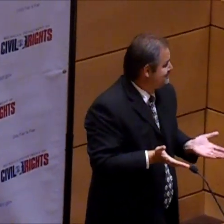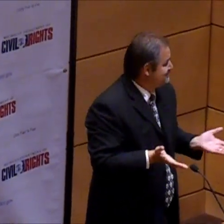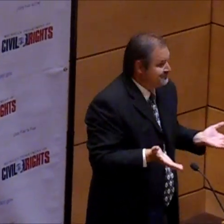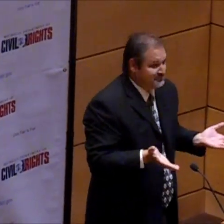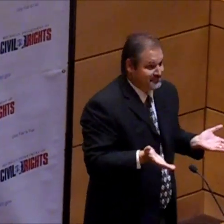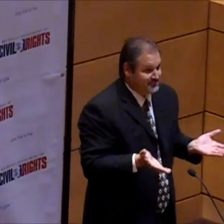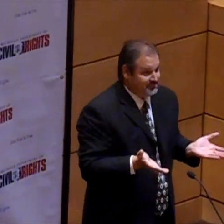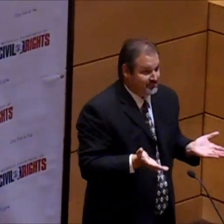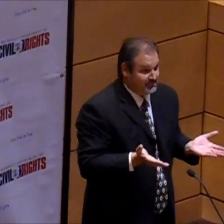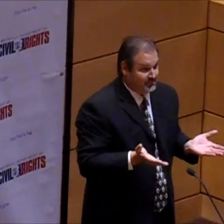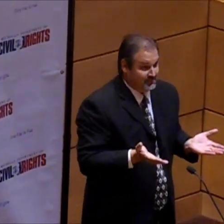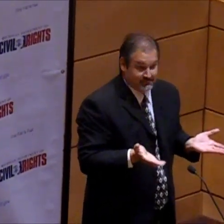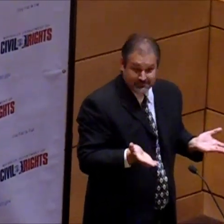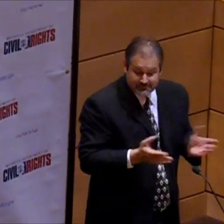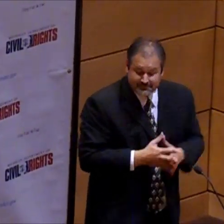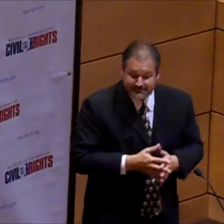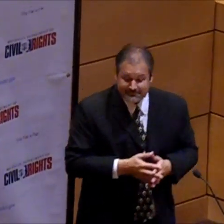accommodate. Right?